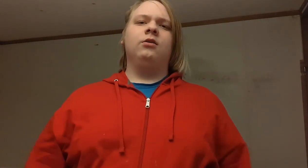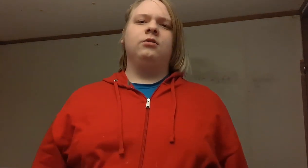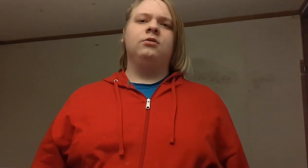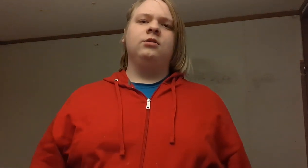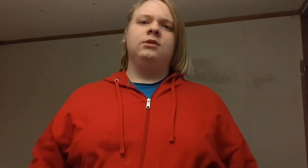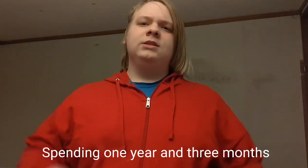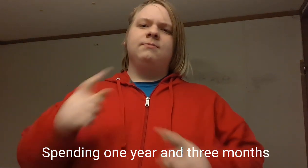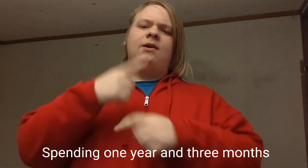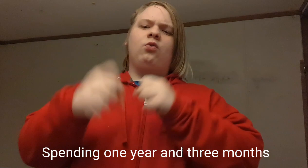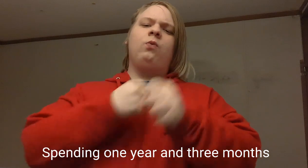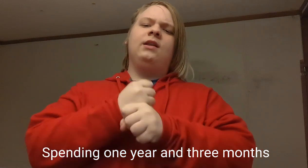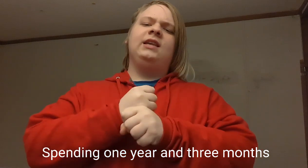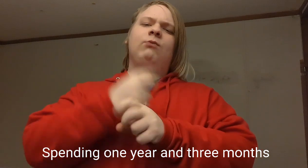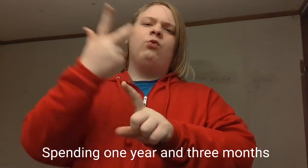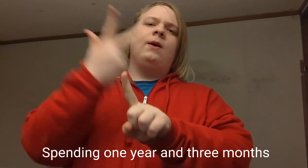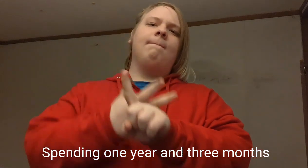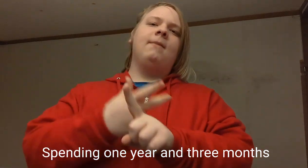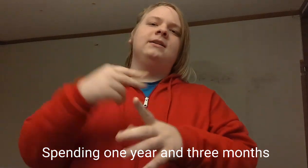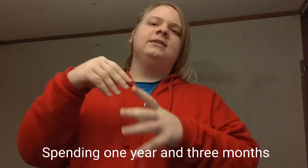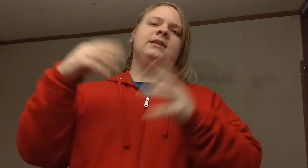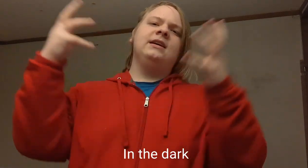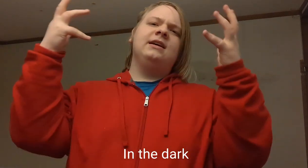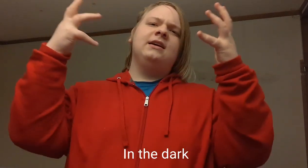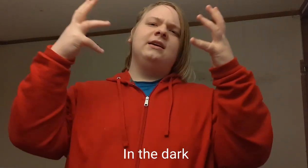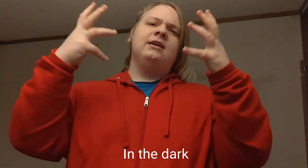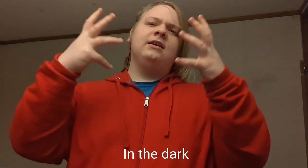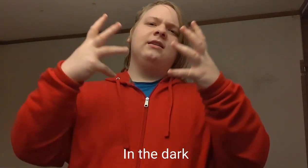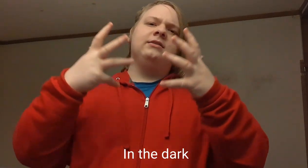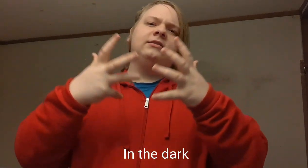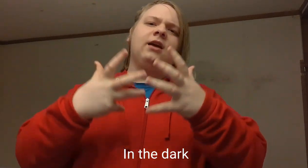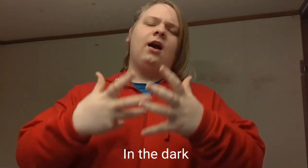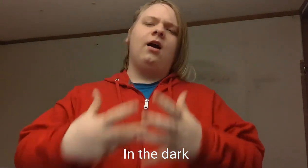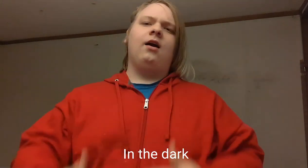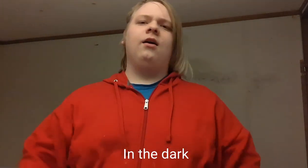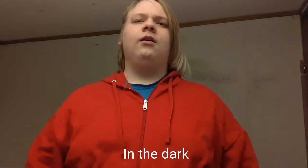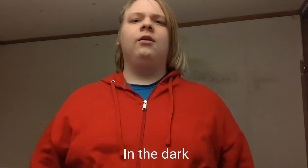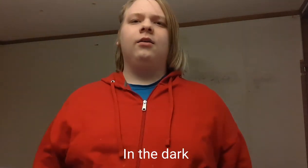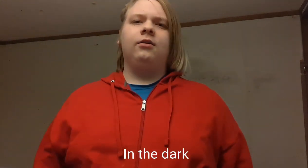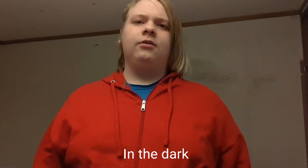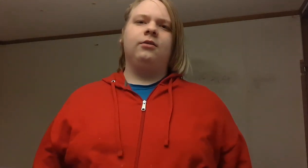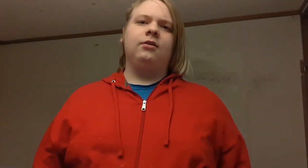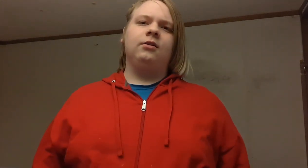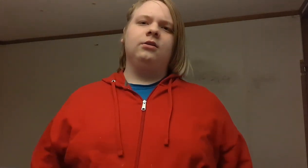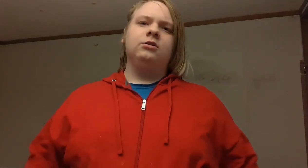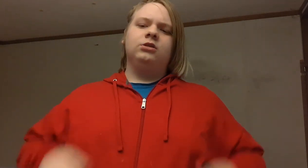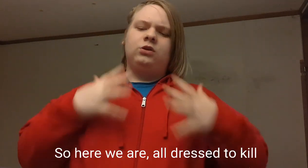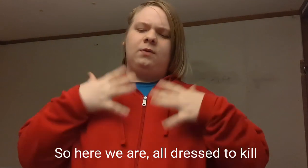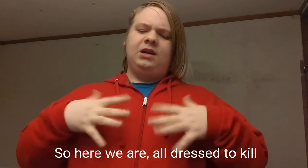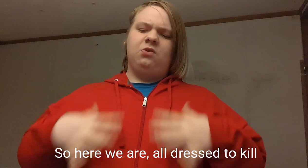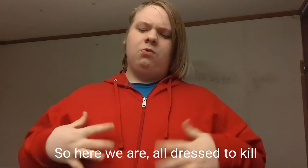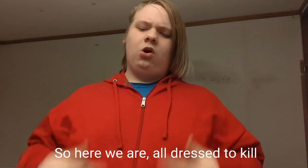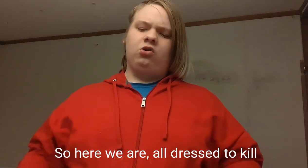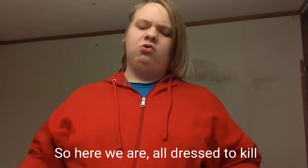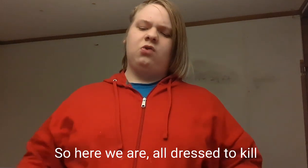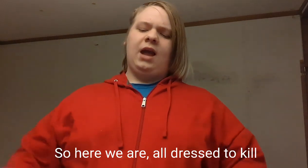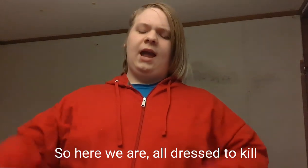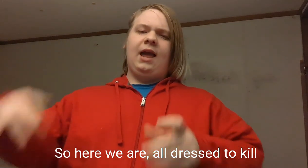Spending one year and three months in the dark So here we are all dressed to kill,